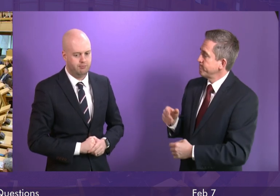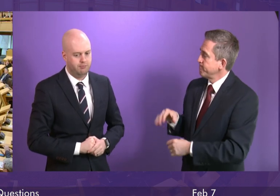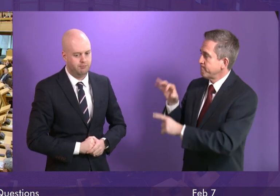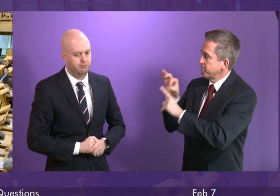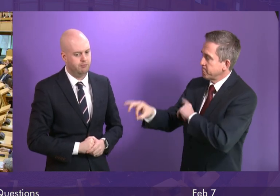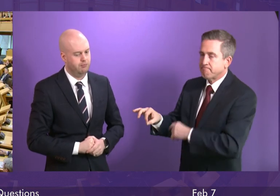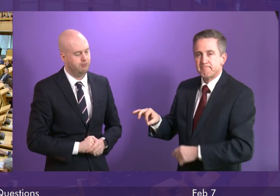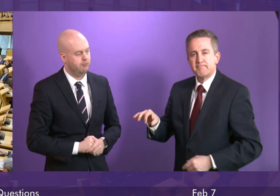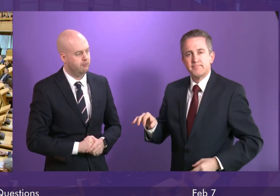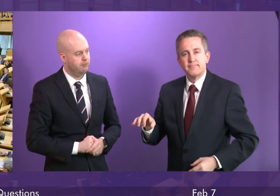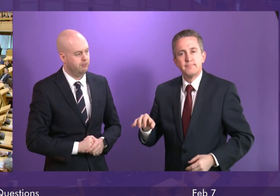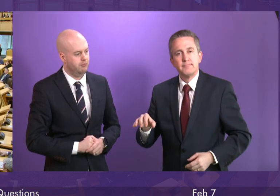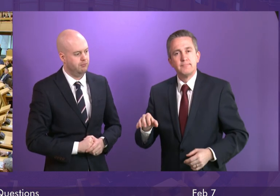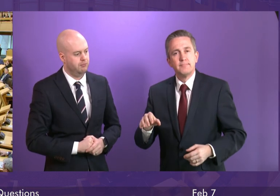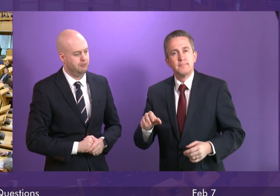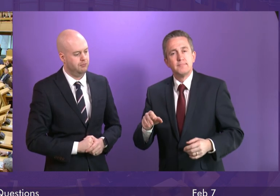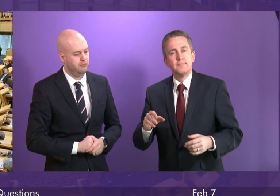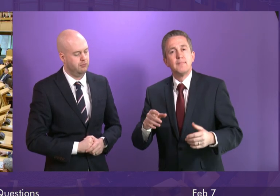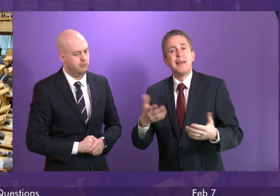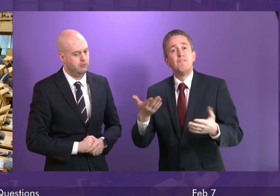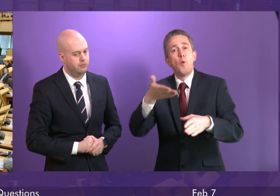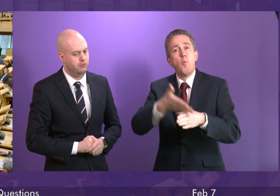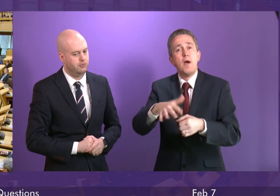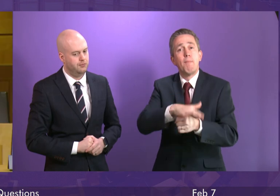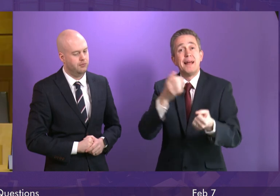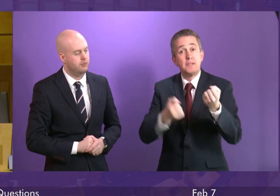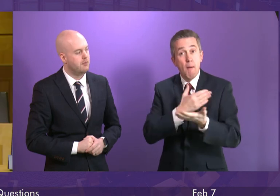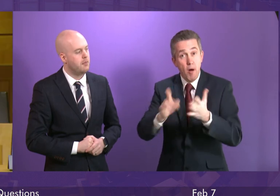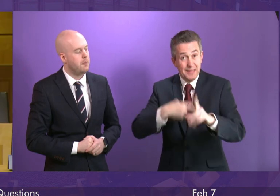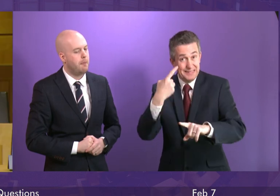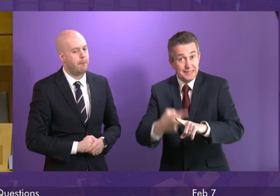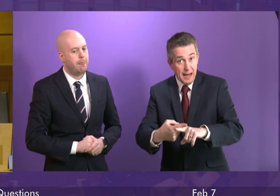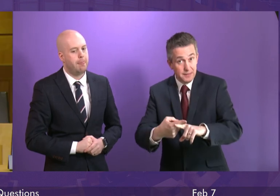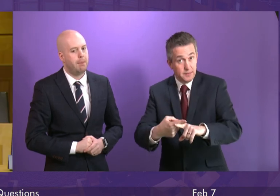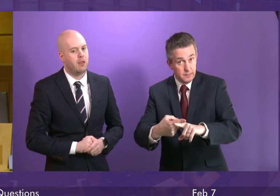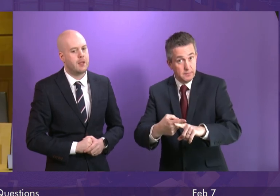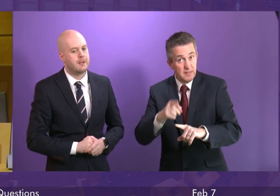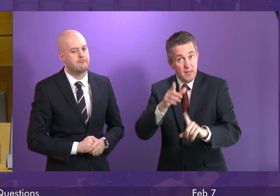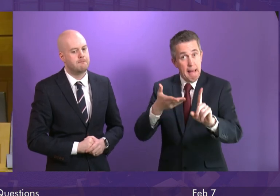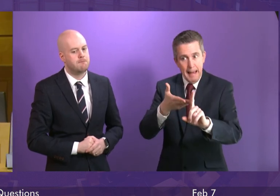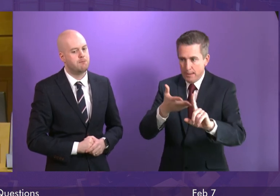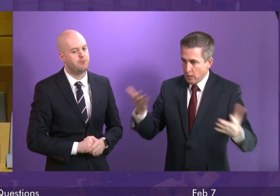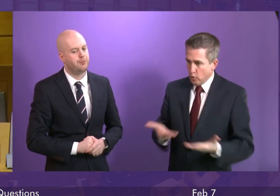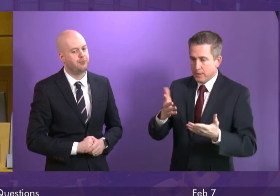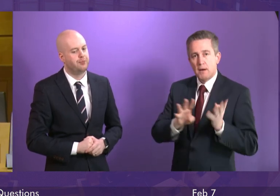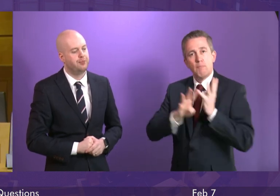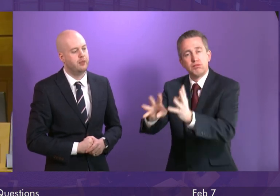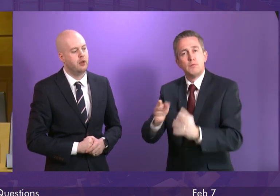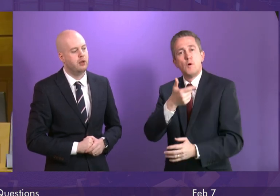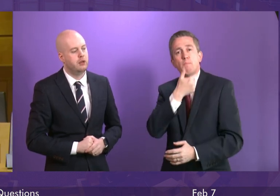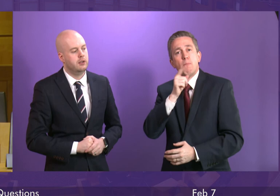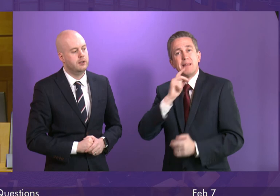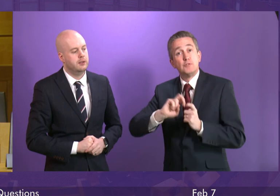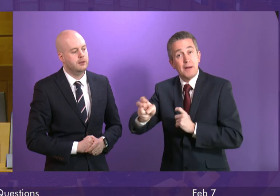If the workplace parking levy is about encouraging people to use public transport can the Deputy First